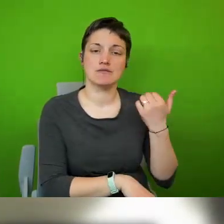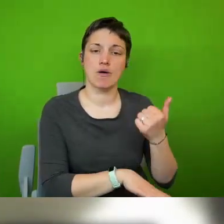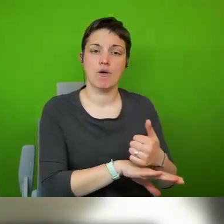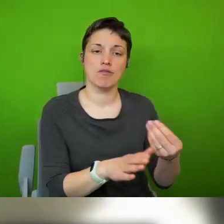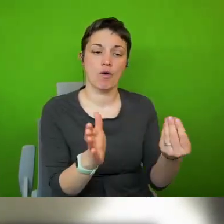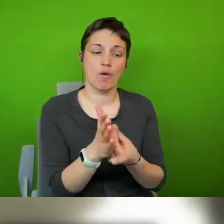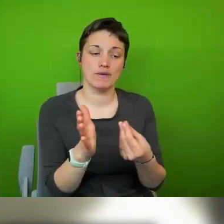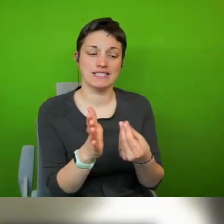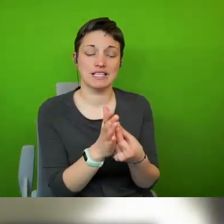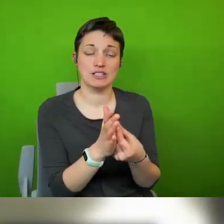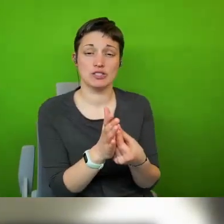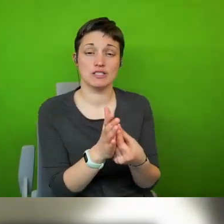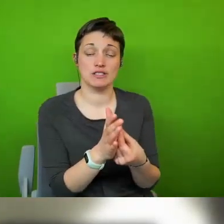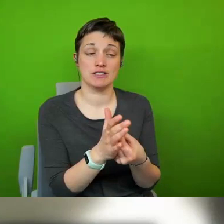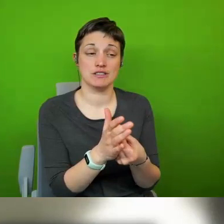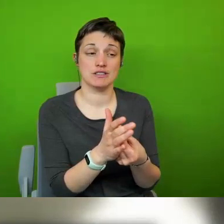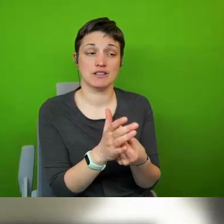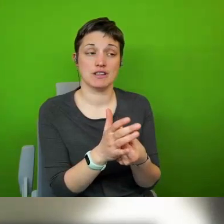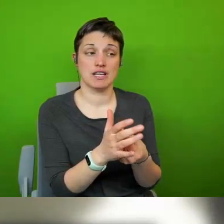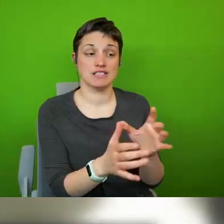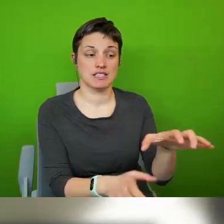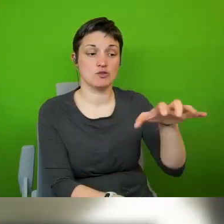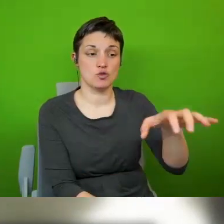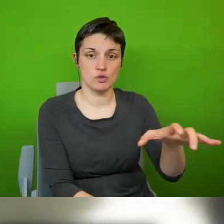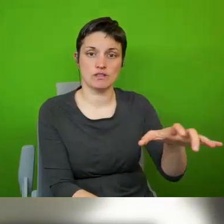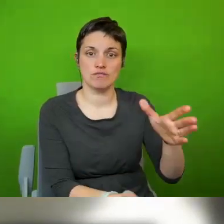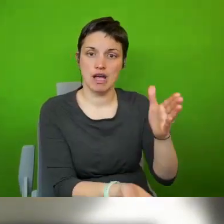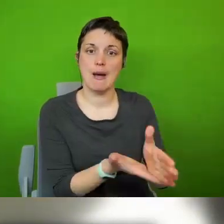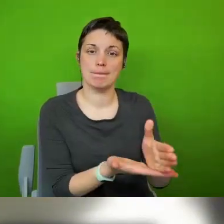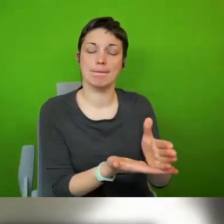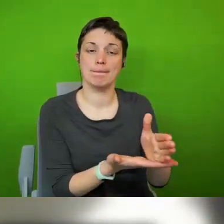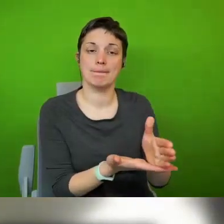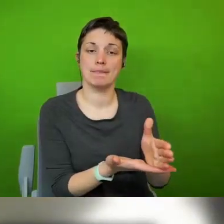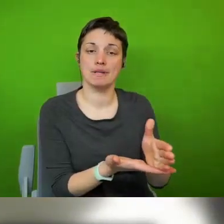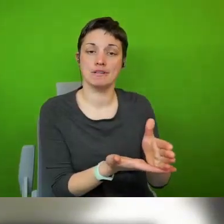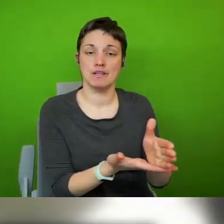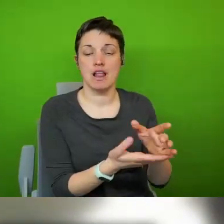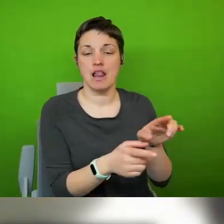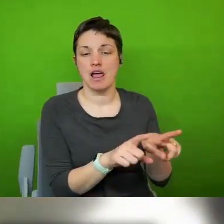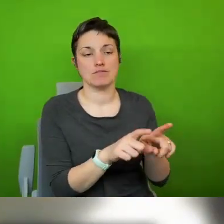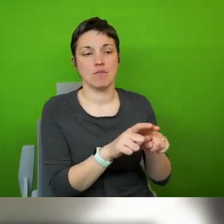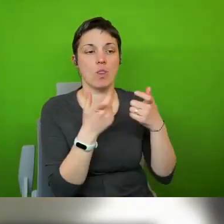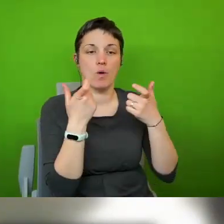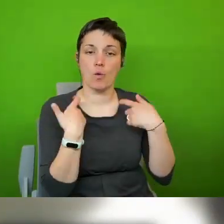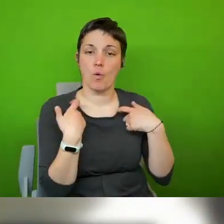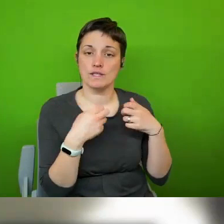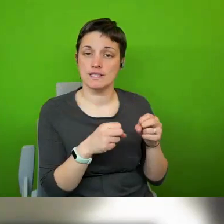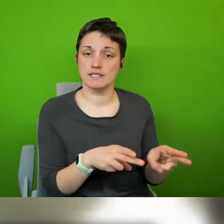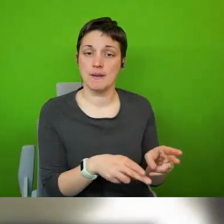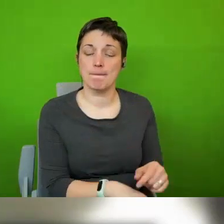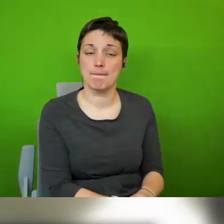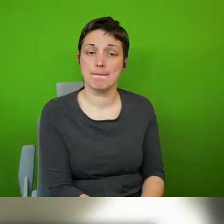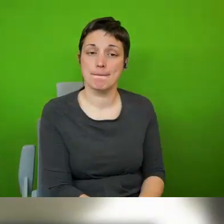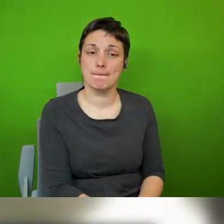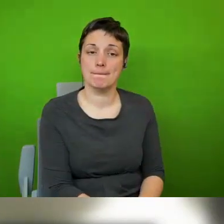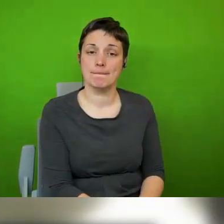institutions exist up to including uh the court system um because